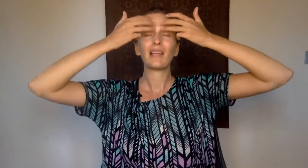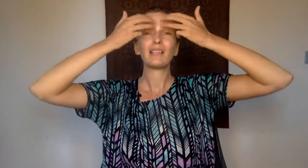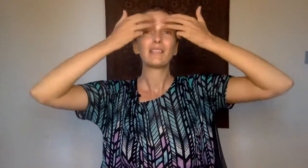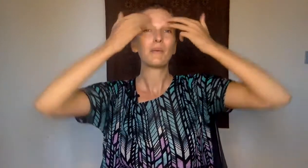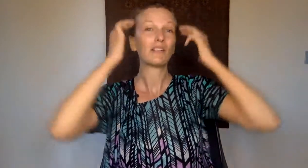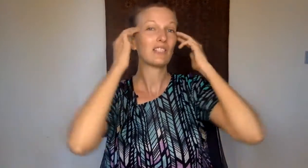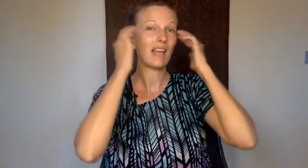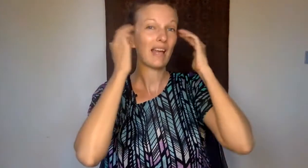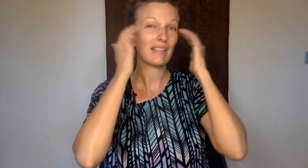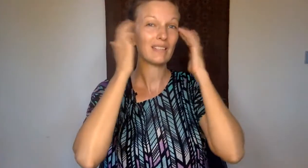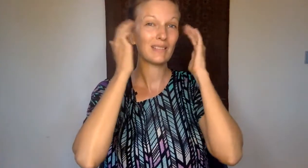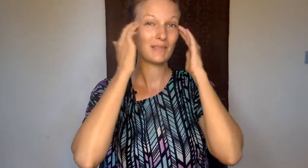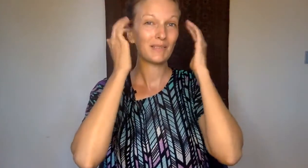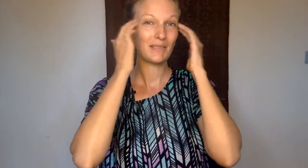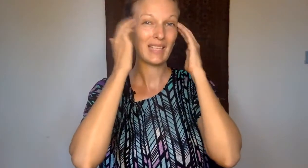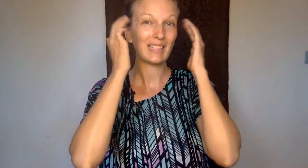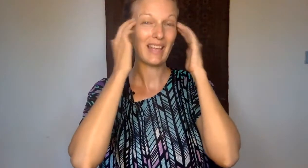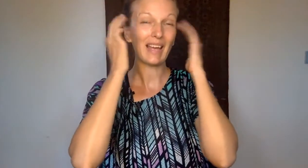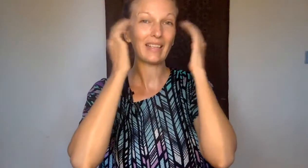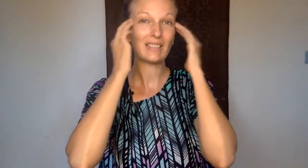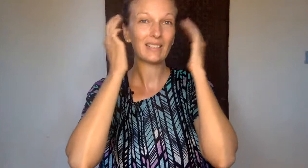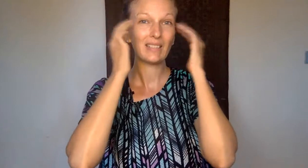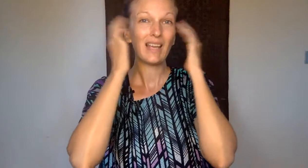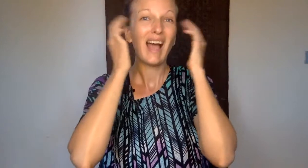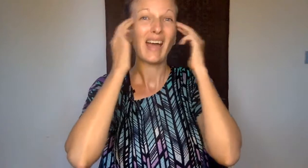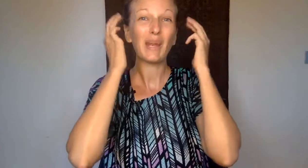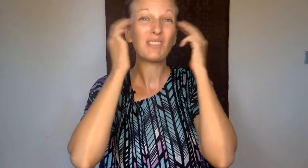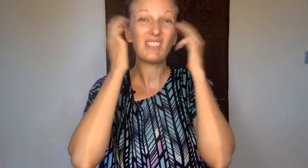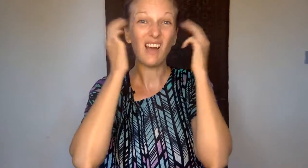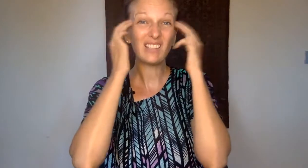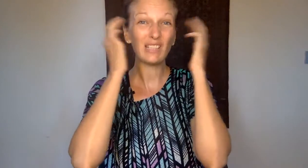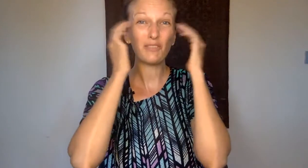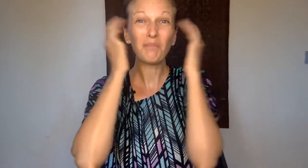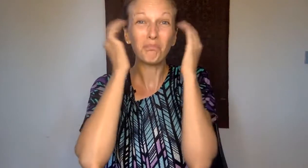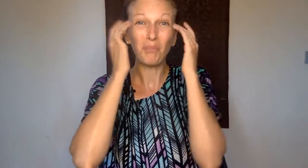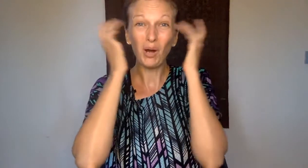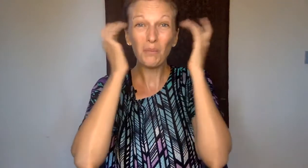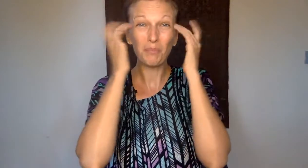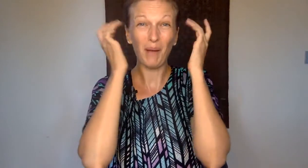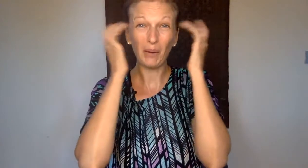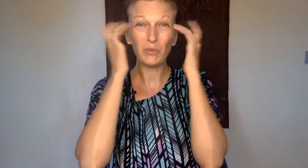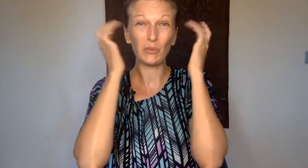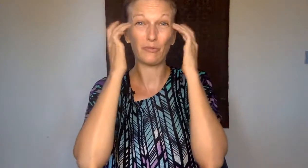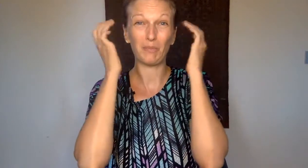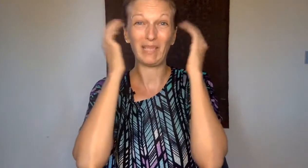Sipping under the eyes. Side of the eyes. And I'm done giving Bob power over me.